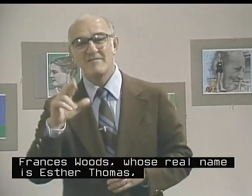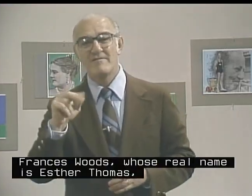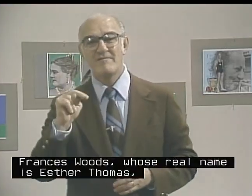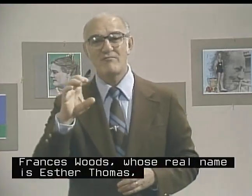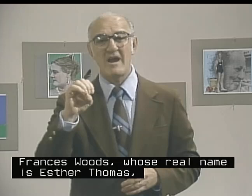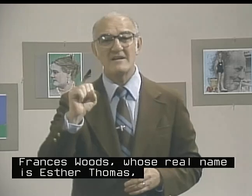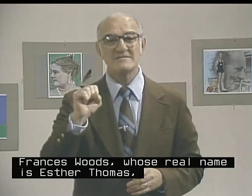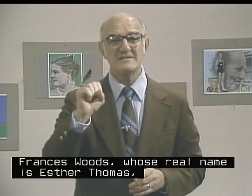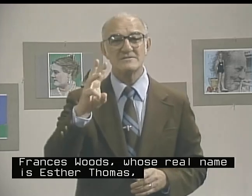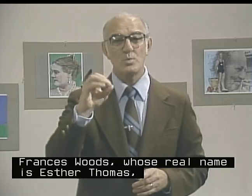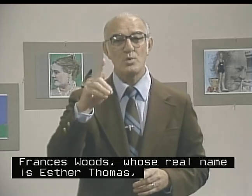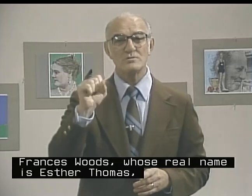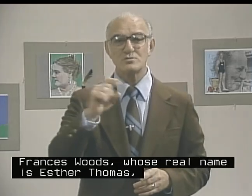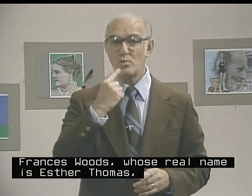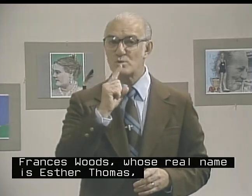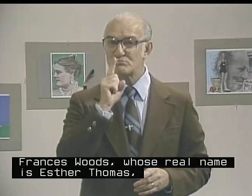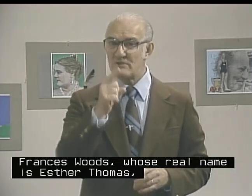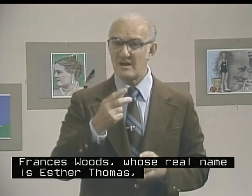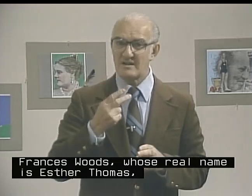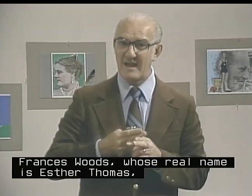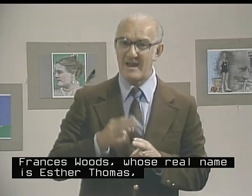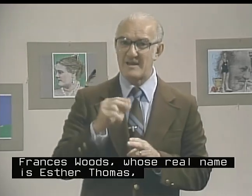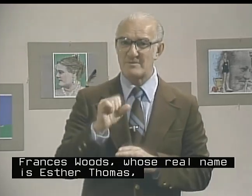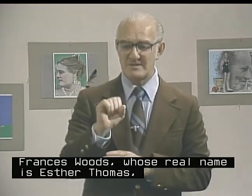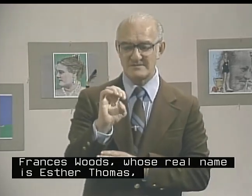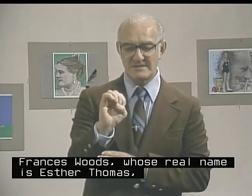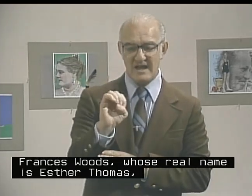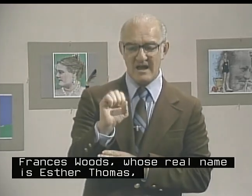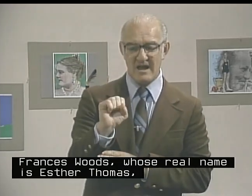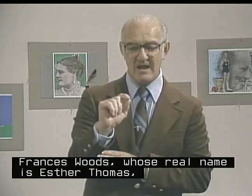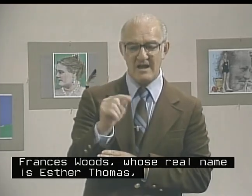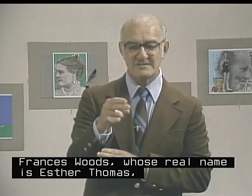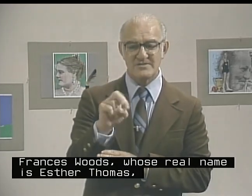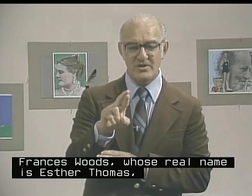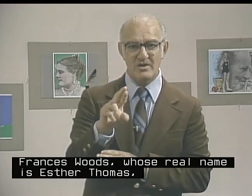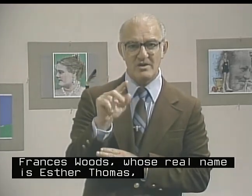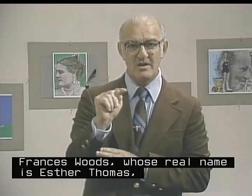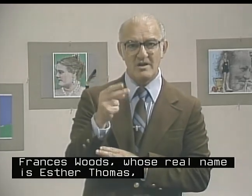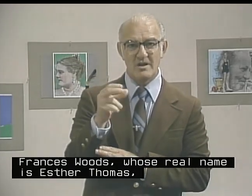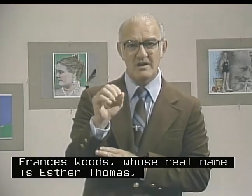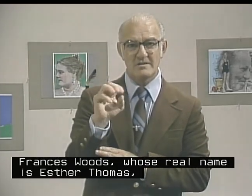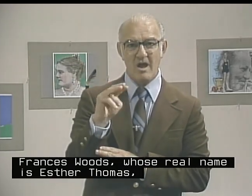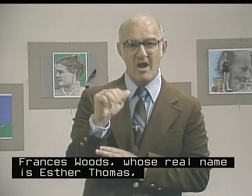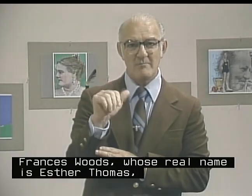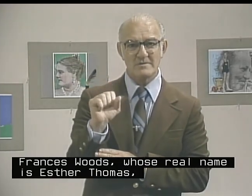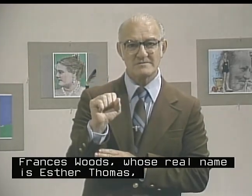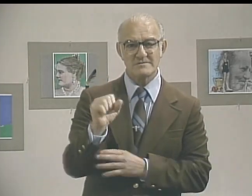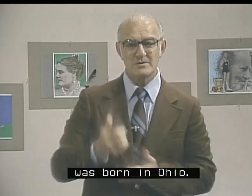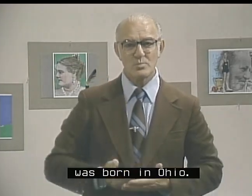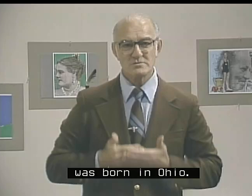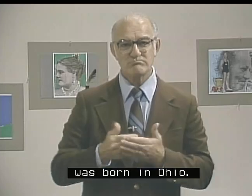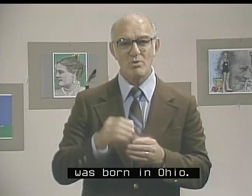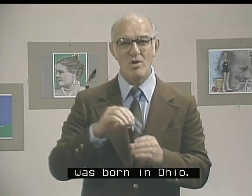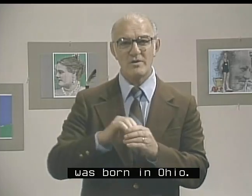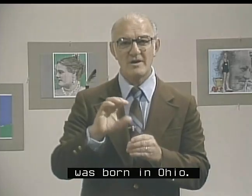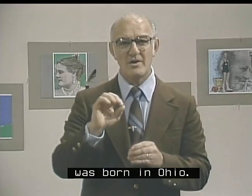Francis Woods, whose real name is Esther Thomas, was born in